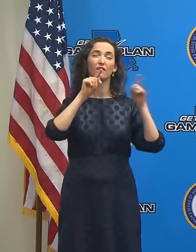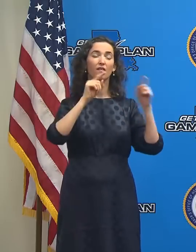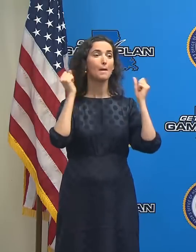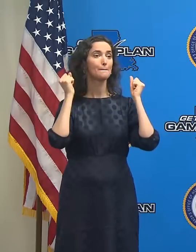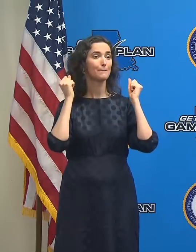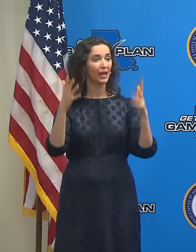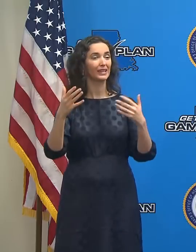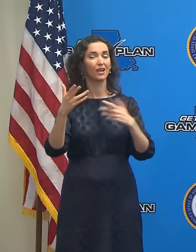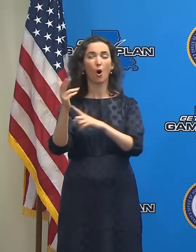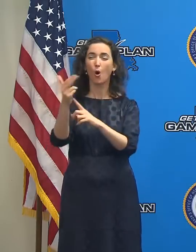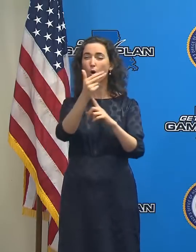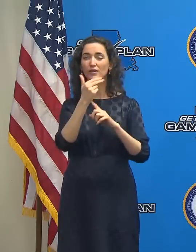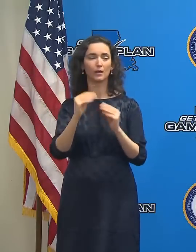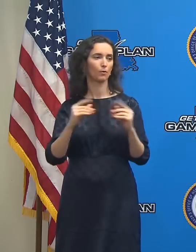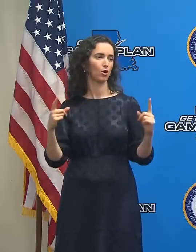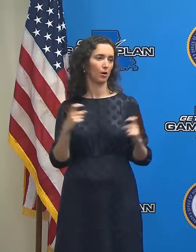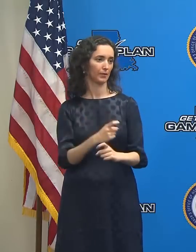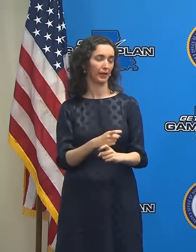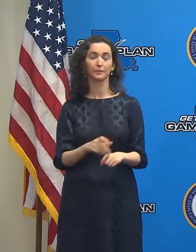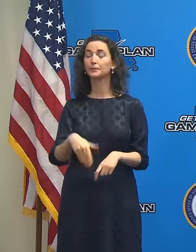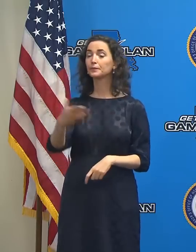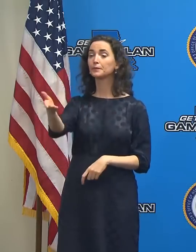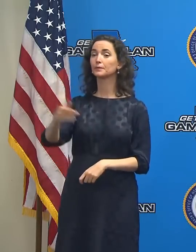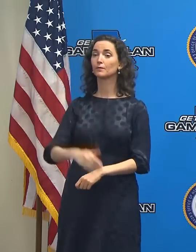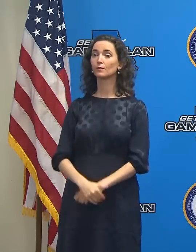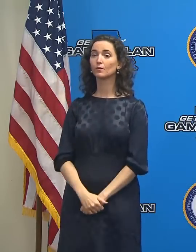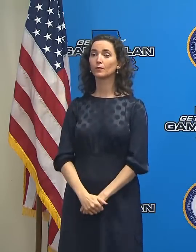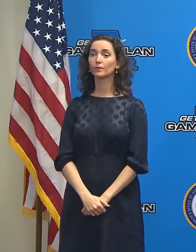necessary otherwise. Yes, sir.